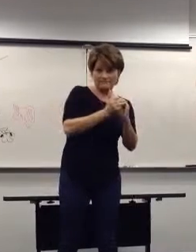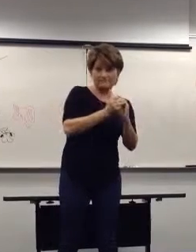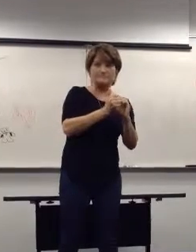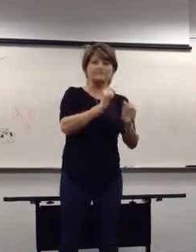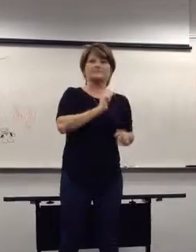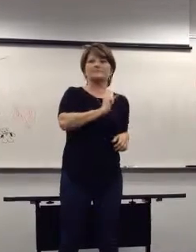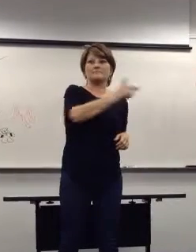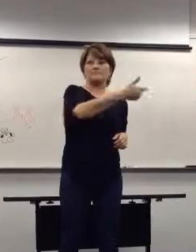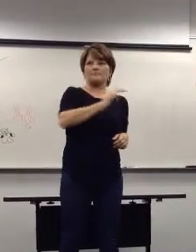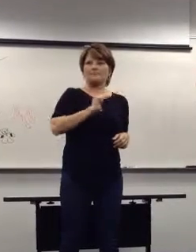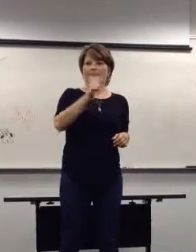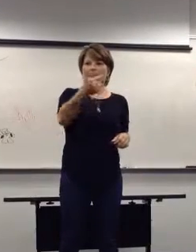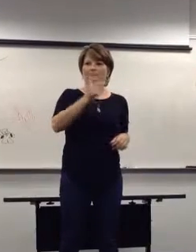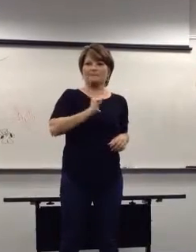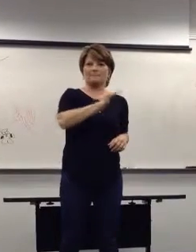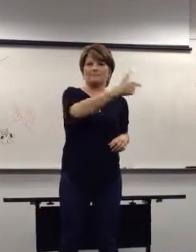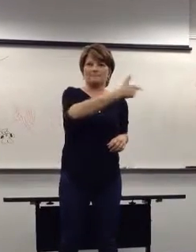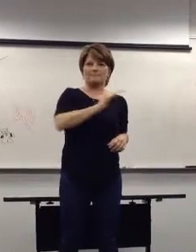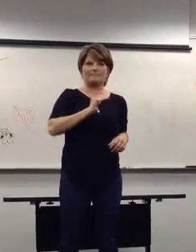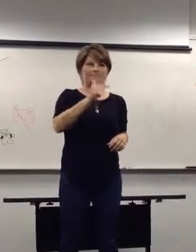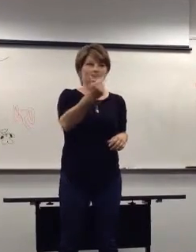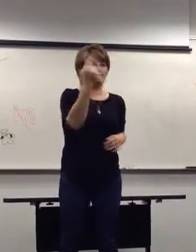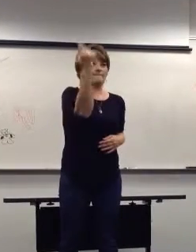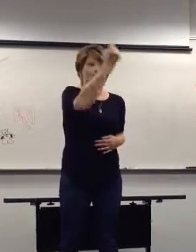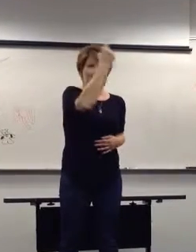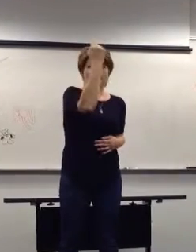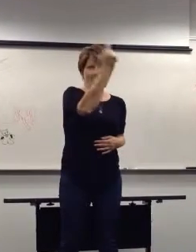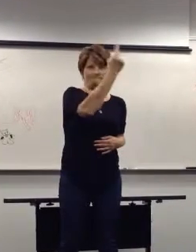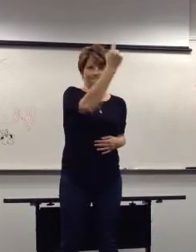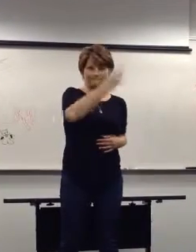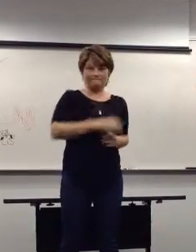And the challenges in consecutive interpreting.